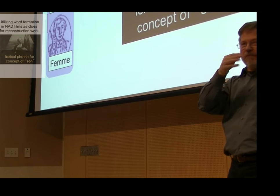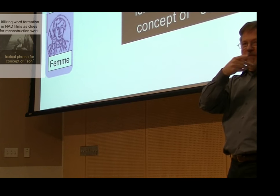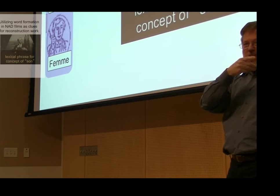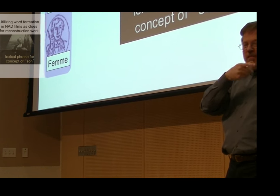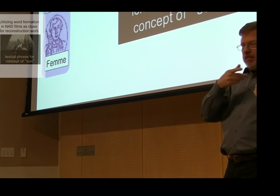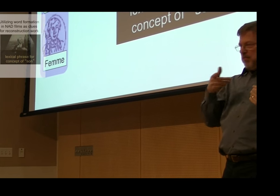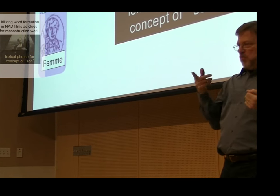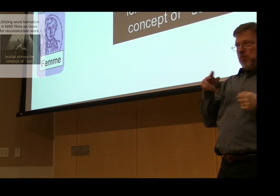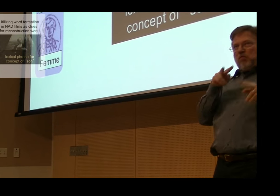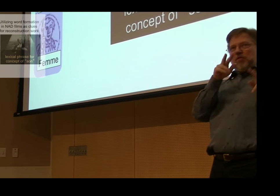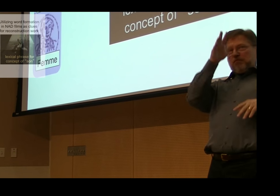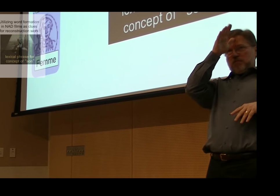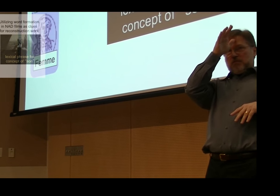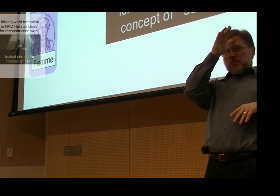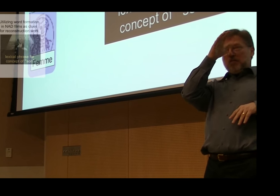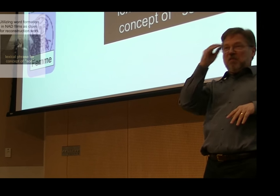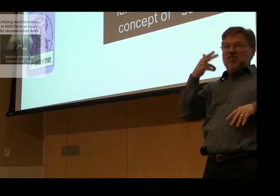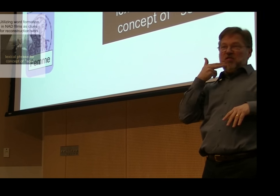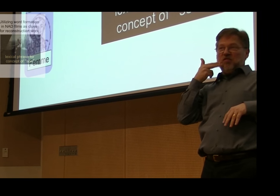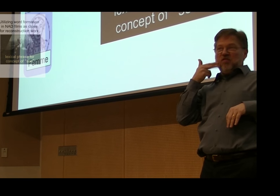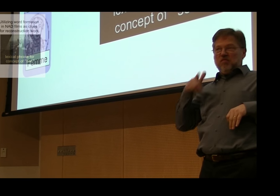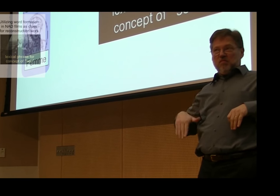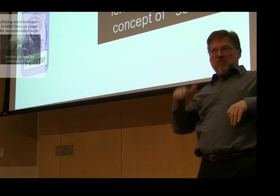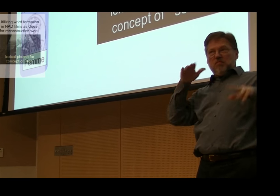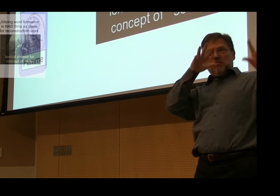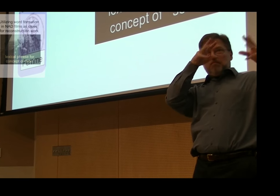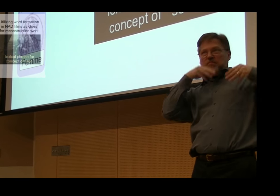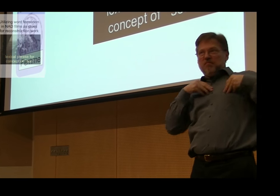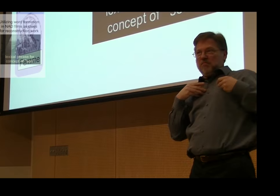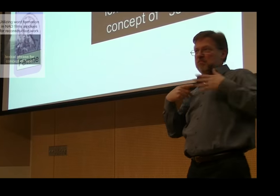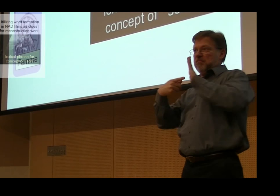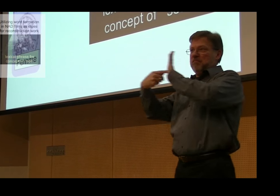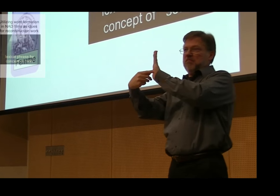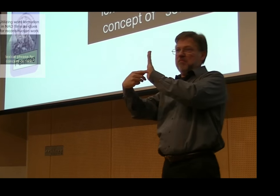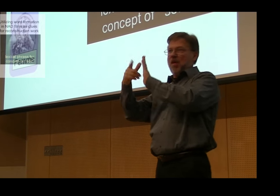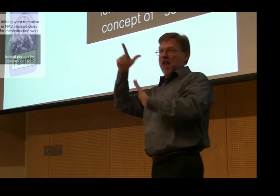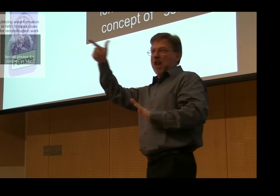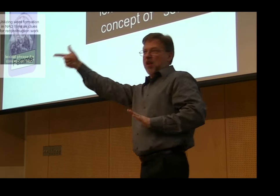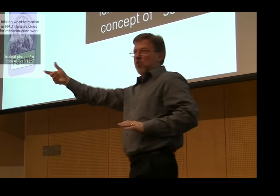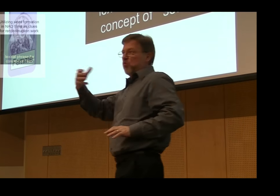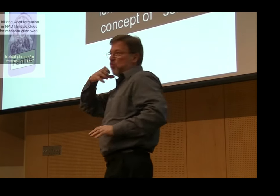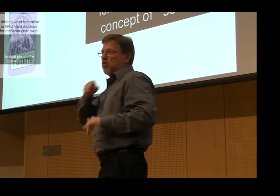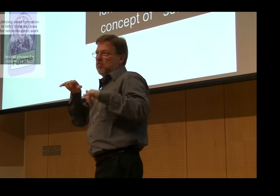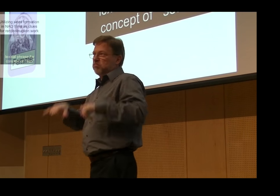Parallel to the early French Sign Language Dictionary, and when